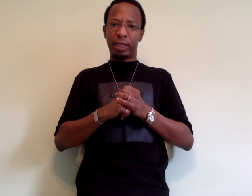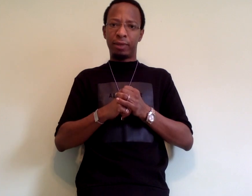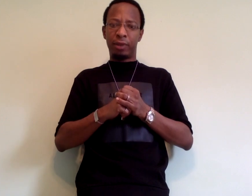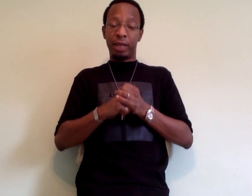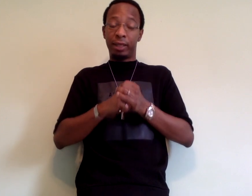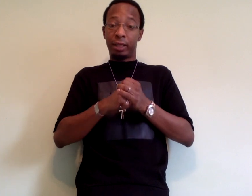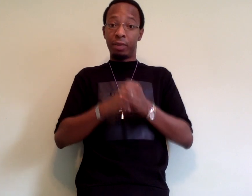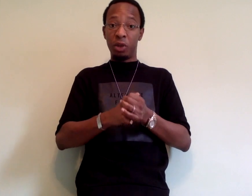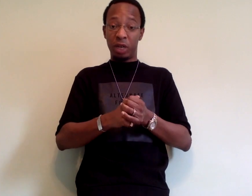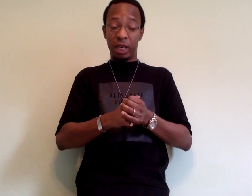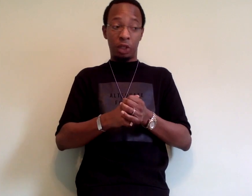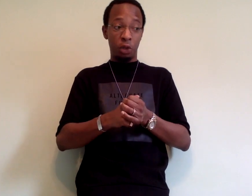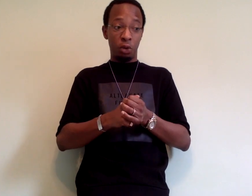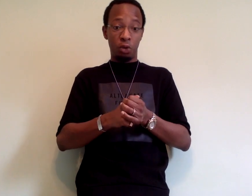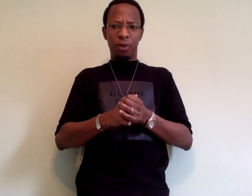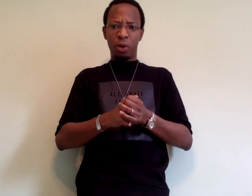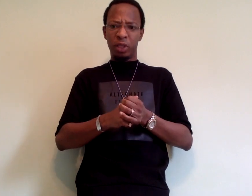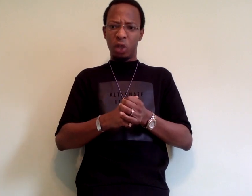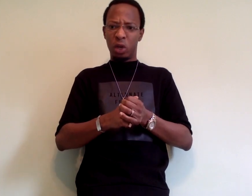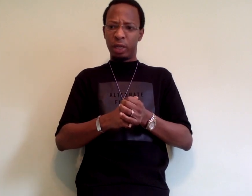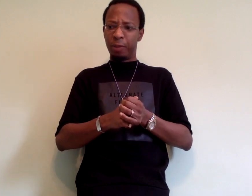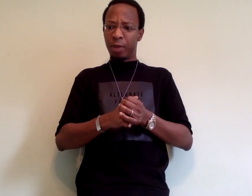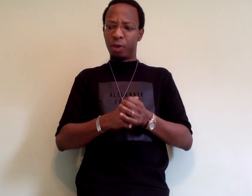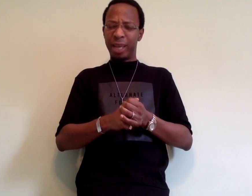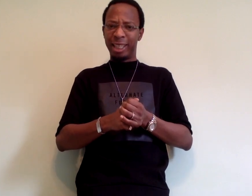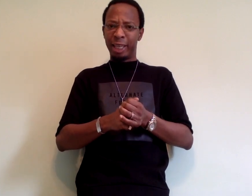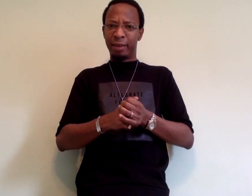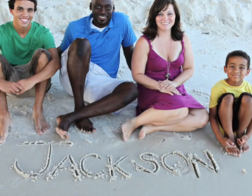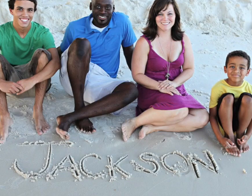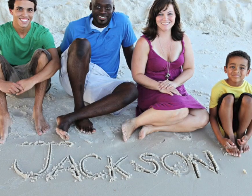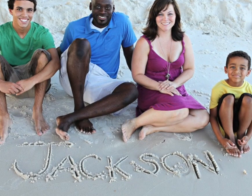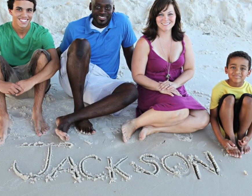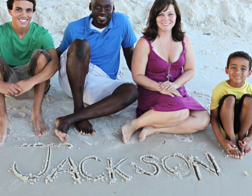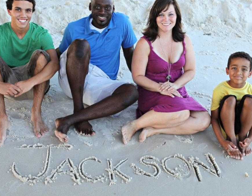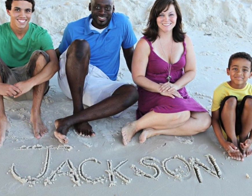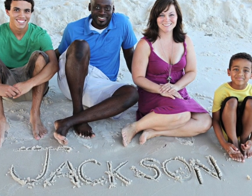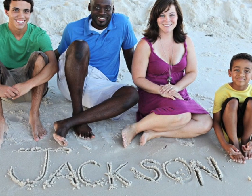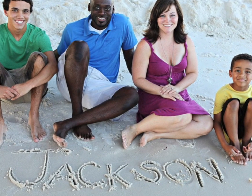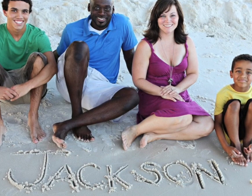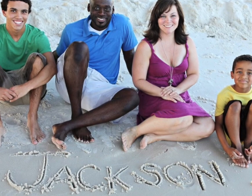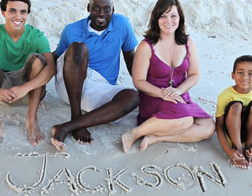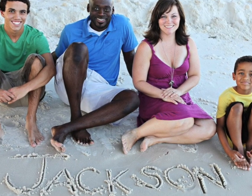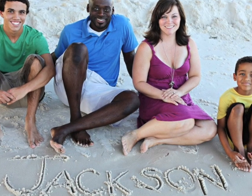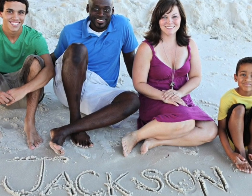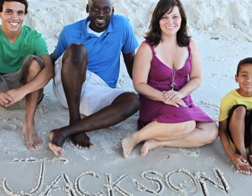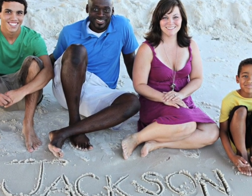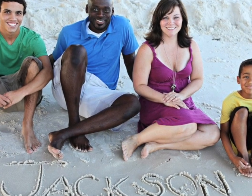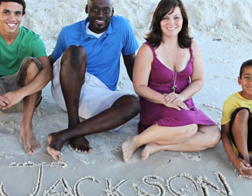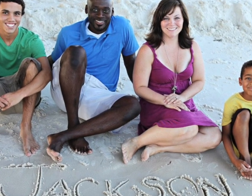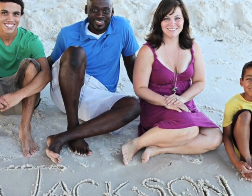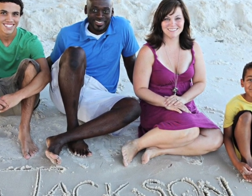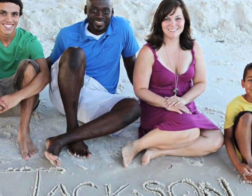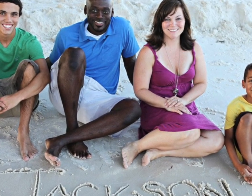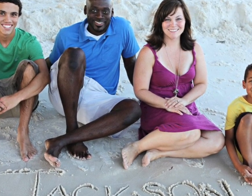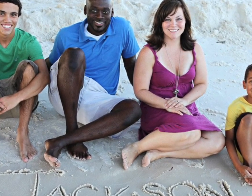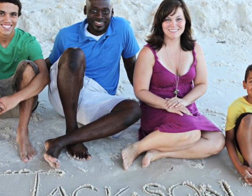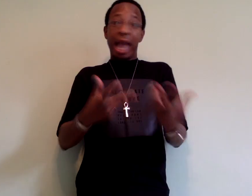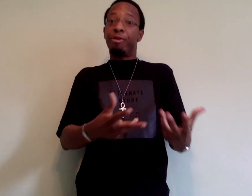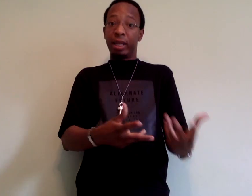for us as a community to focus on raising biracial children who have black ancestry with a familiarity of the African